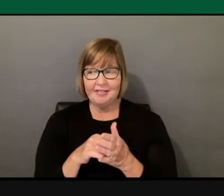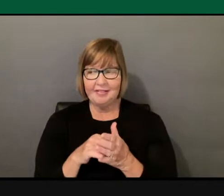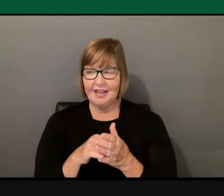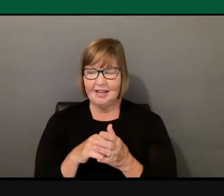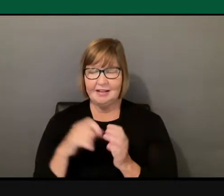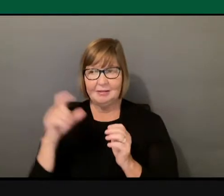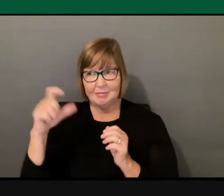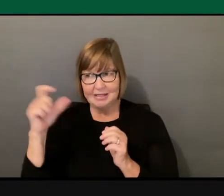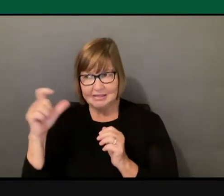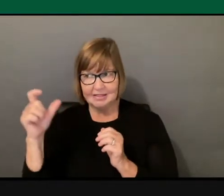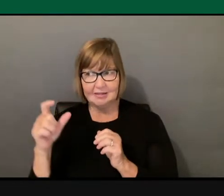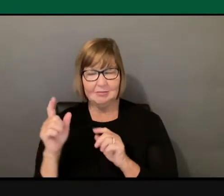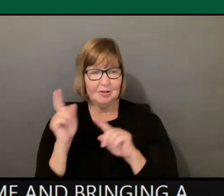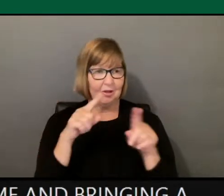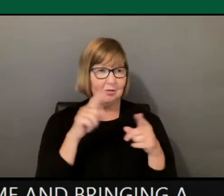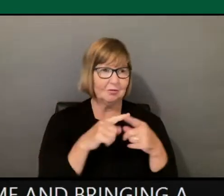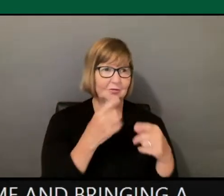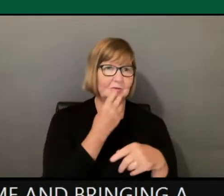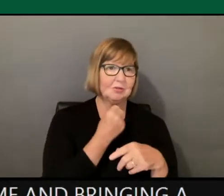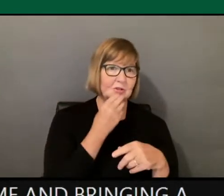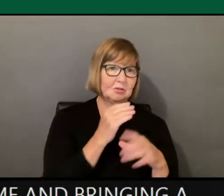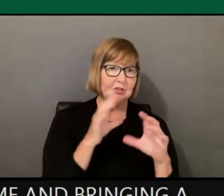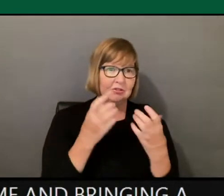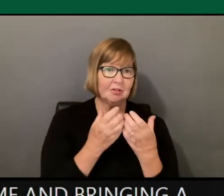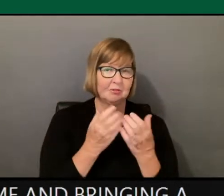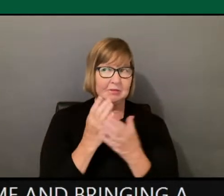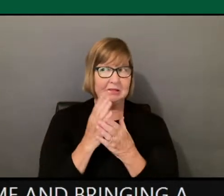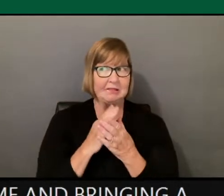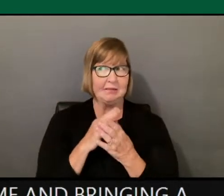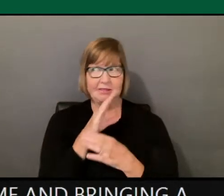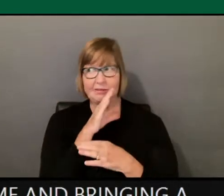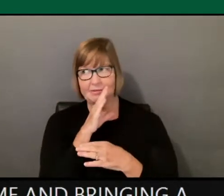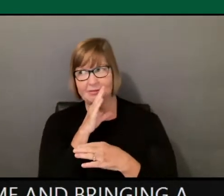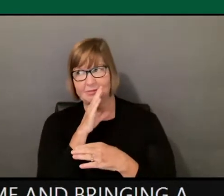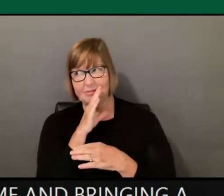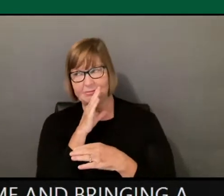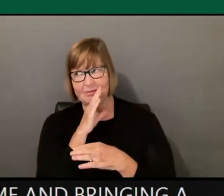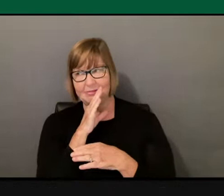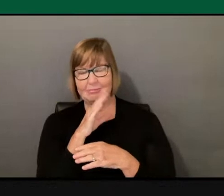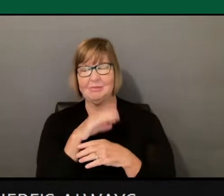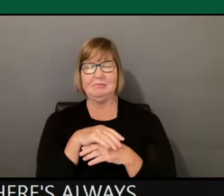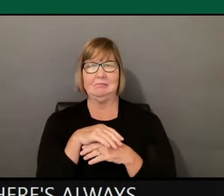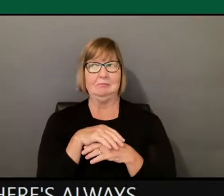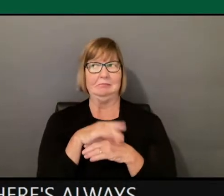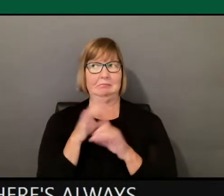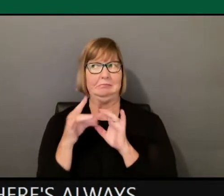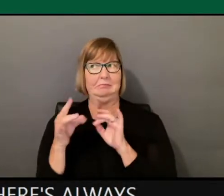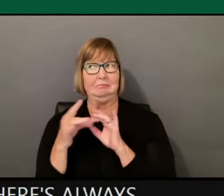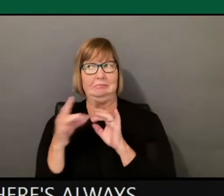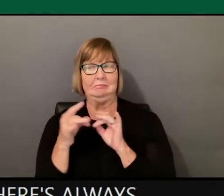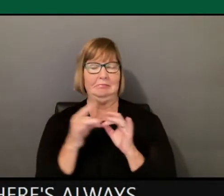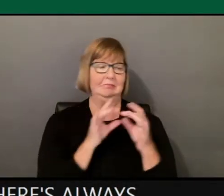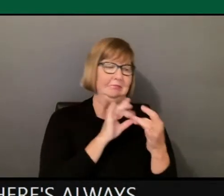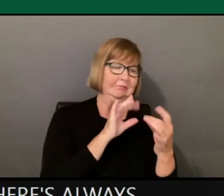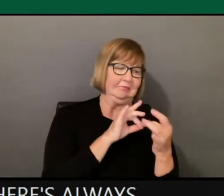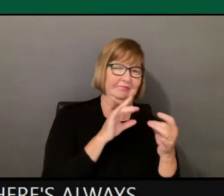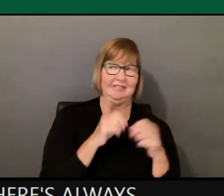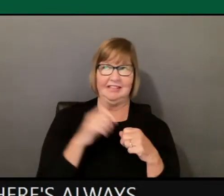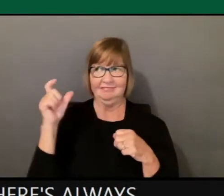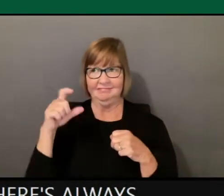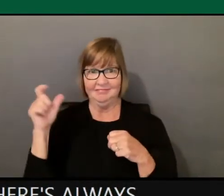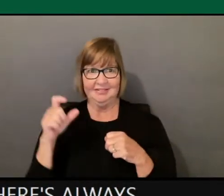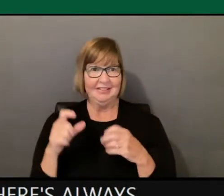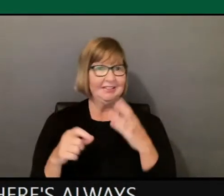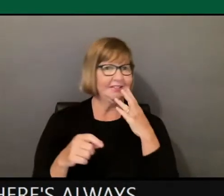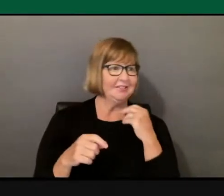Jewish group, there's always these whispers in the Muslim community, in the Jewish community. And sometimes the biggest enemy you face